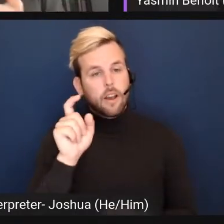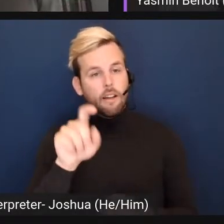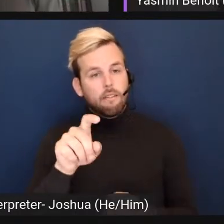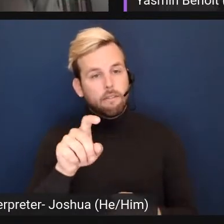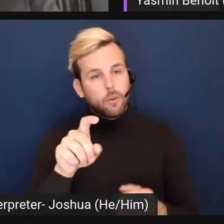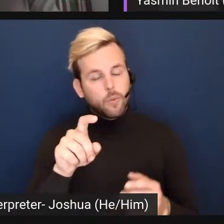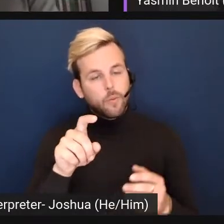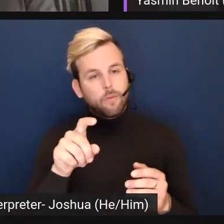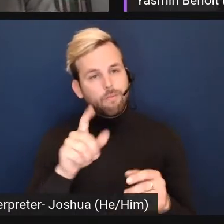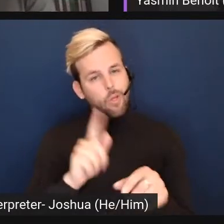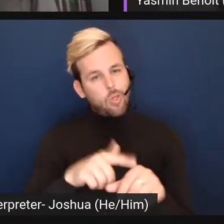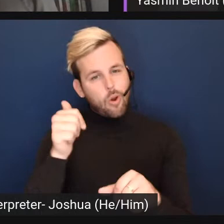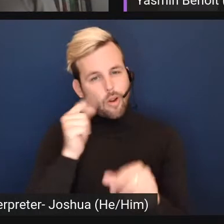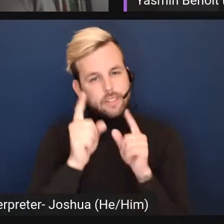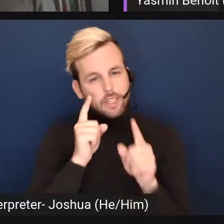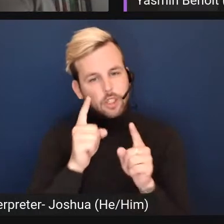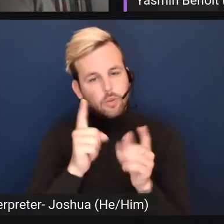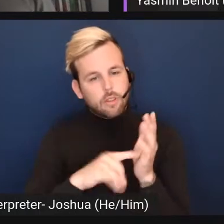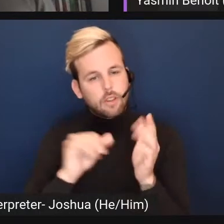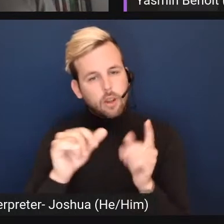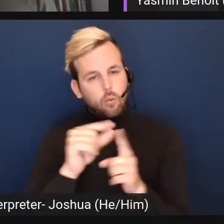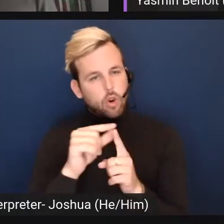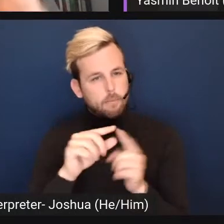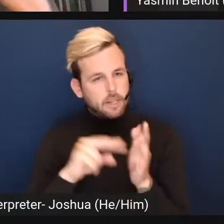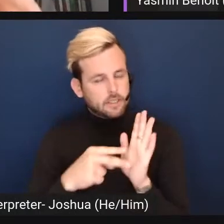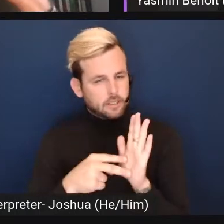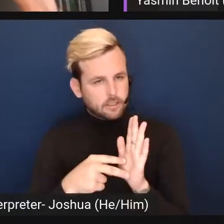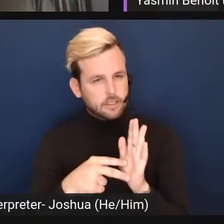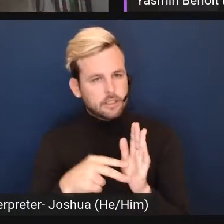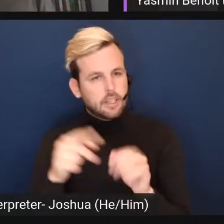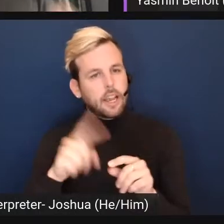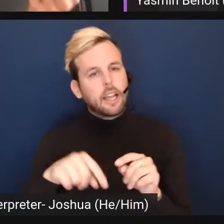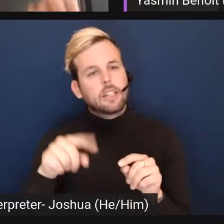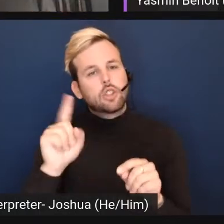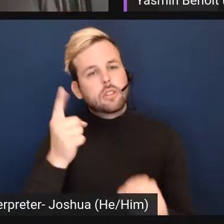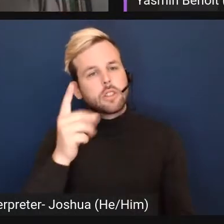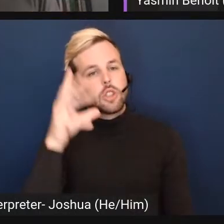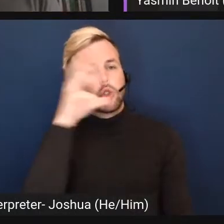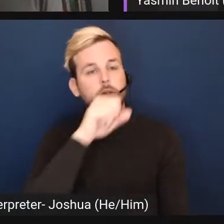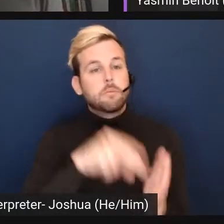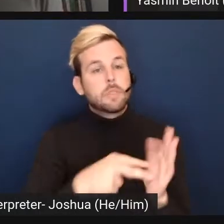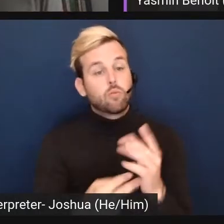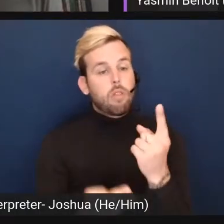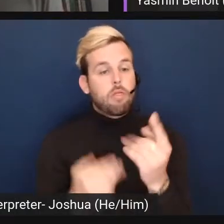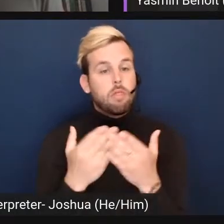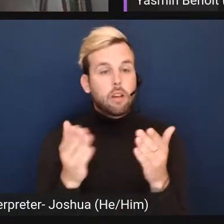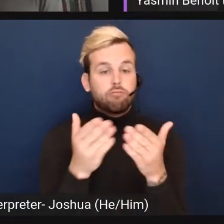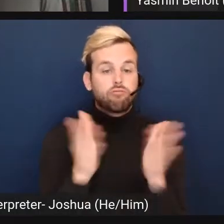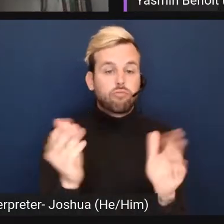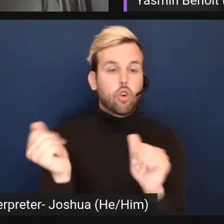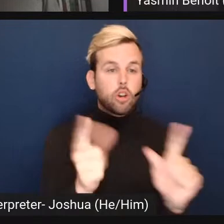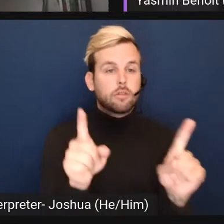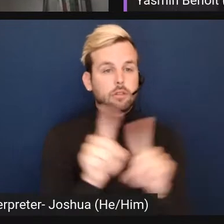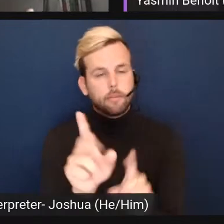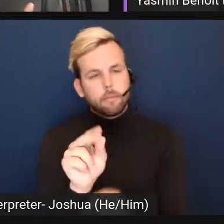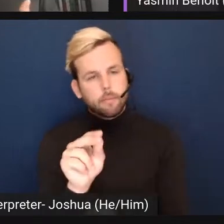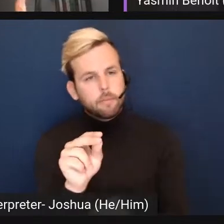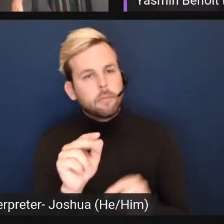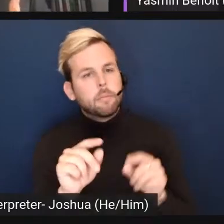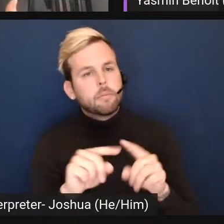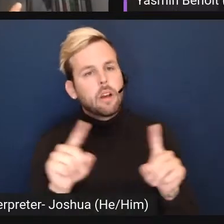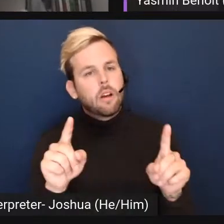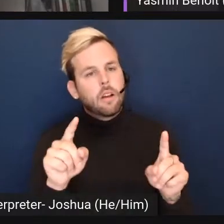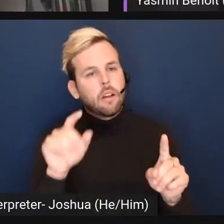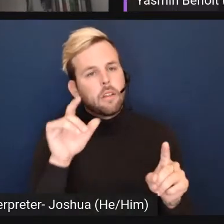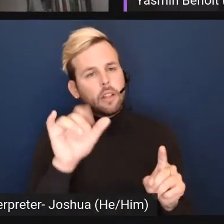get into a longer conversation about what that word means to them. You can't just assume it means one consistent thing for everyone, which is,